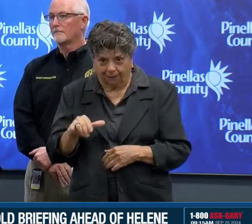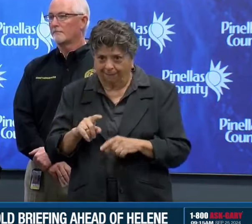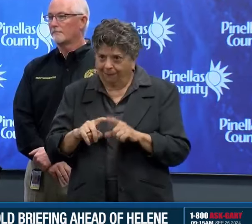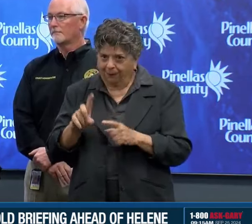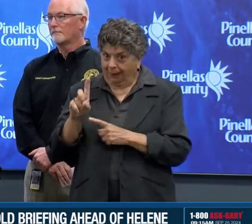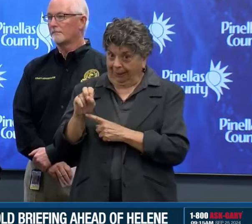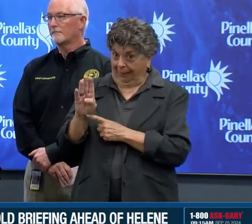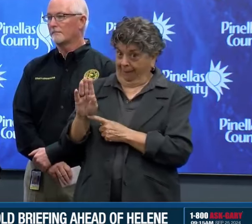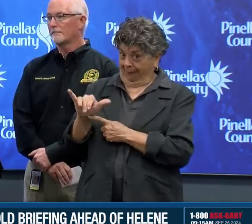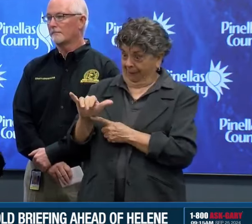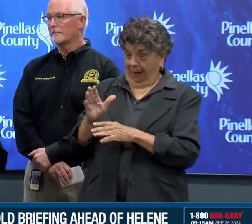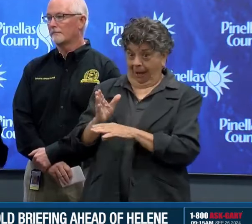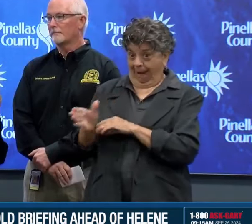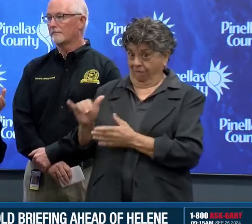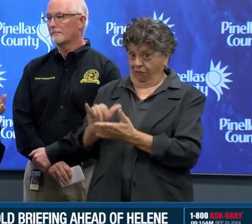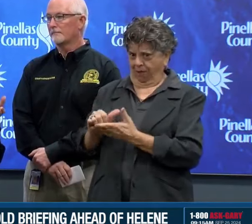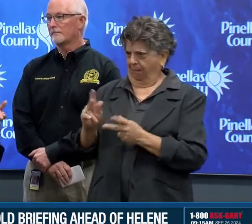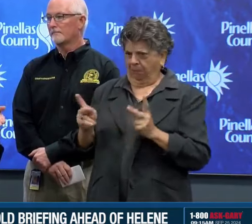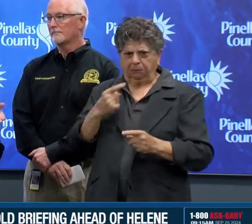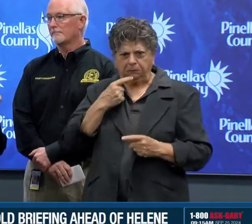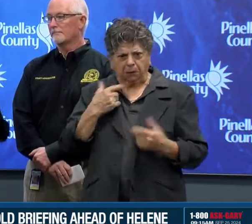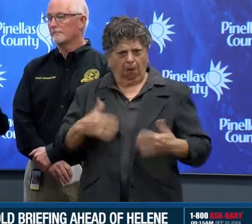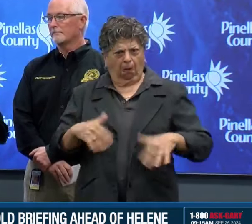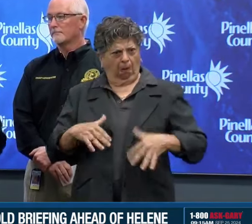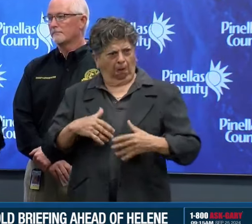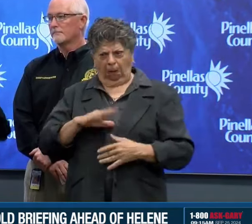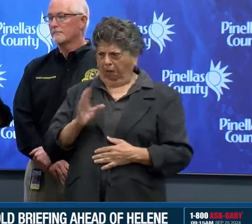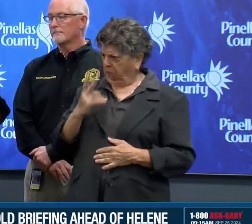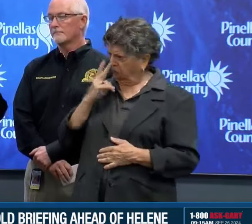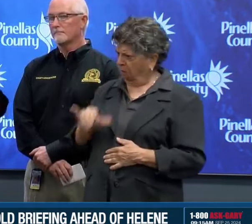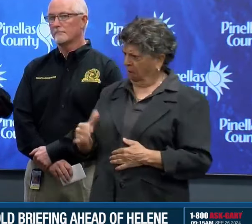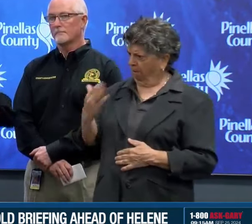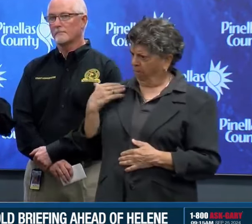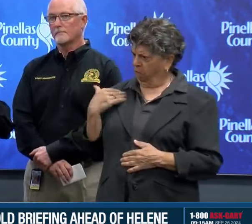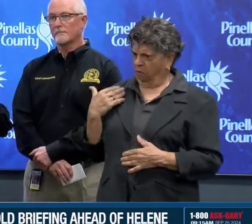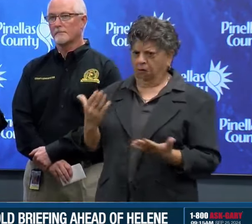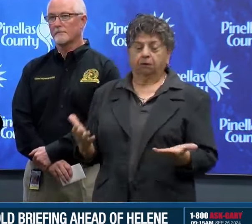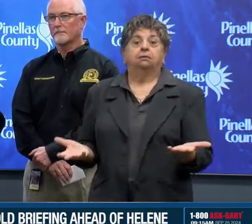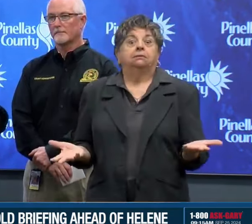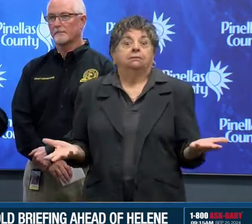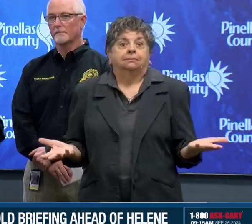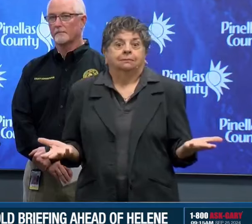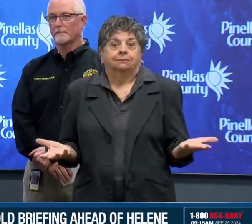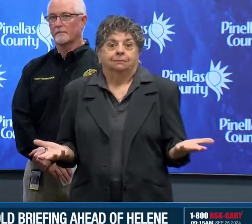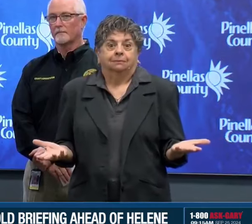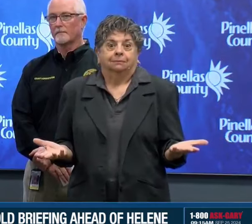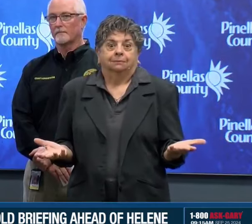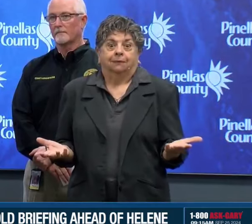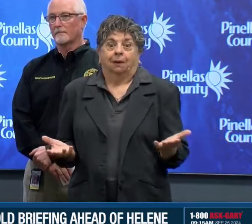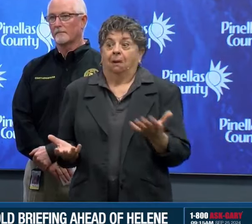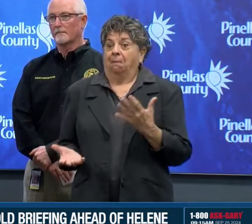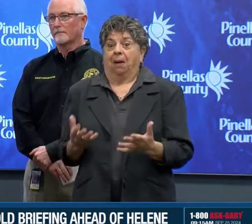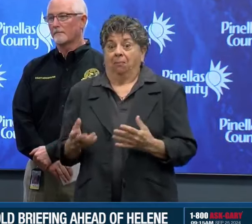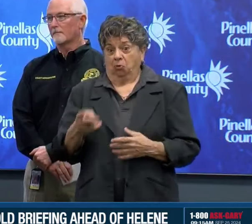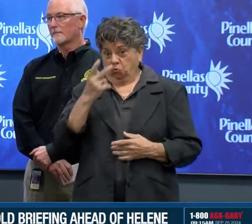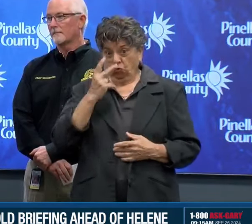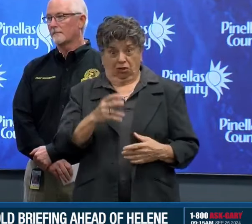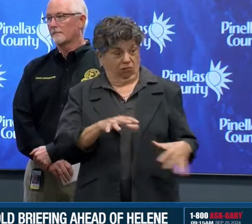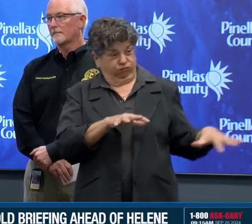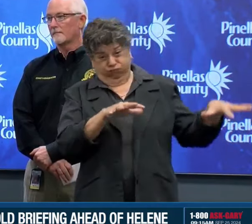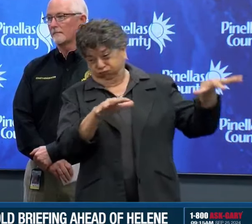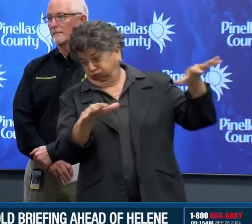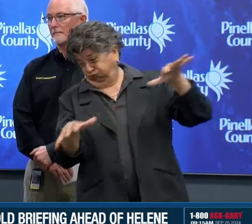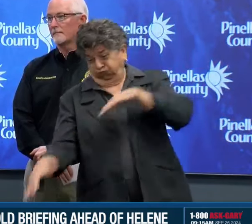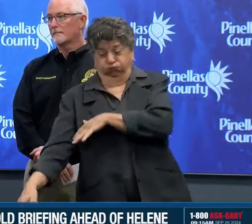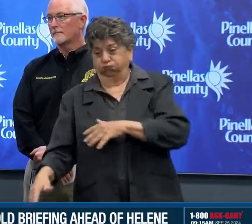seen flooding like that. There could be rain clouds and rain bombs that drop a lot of rain on an area in a very short